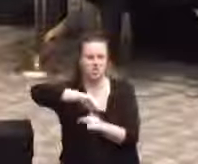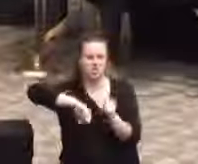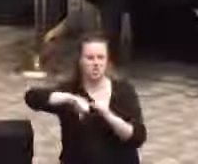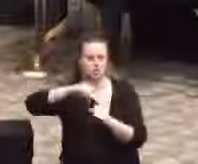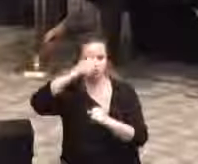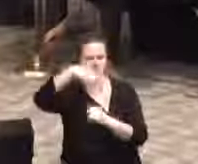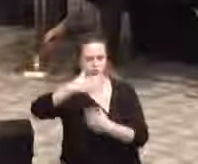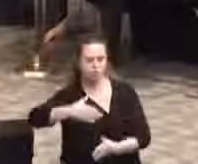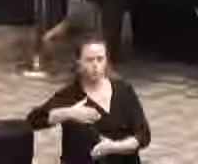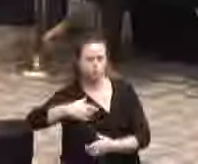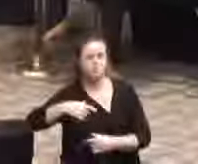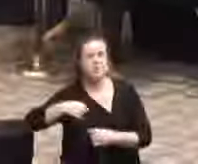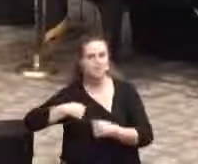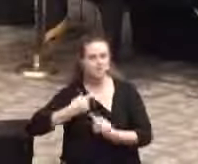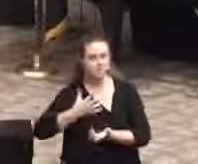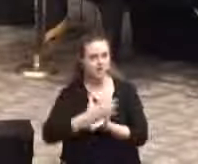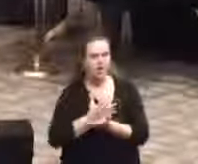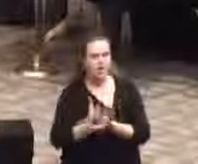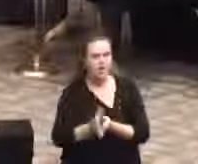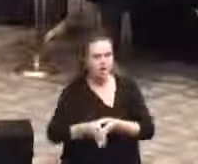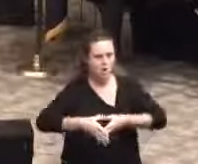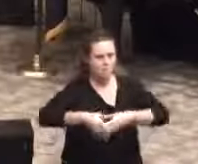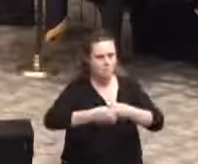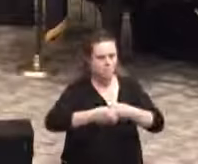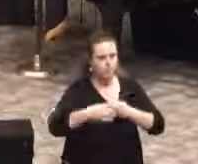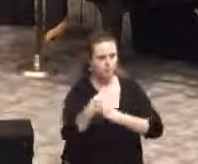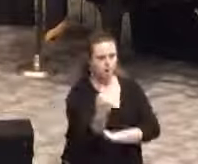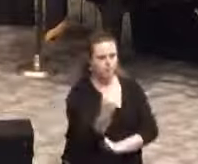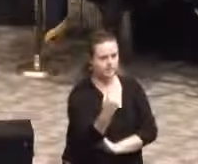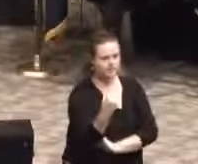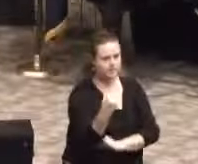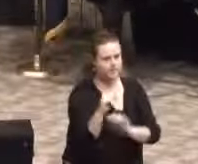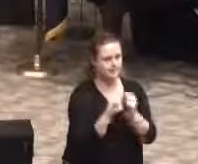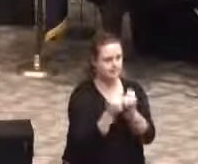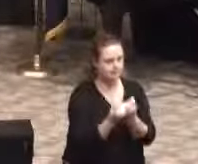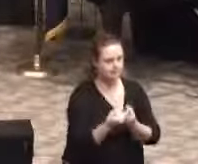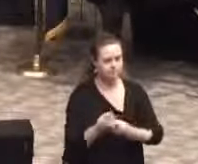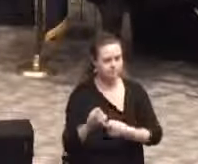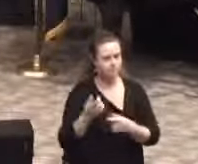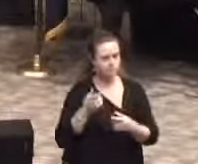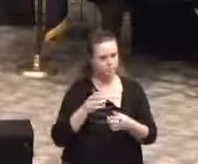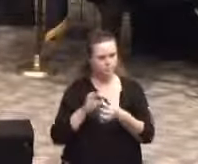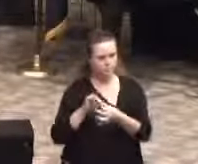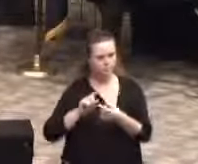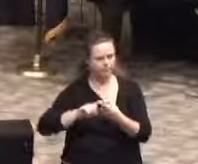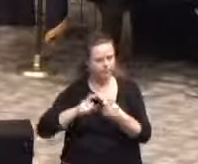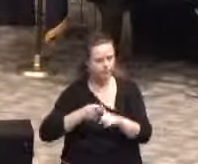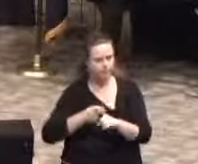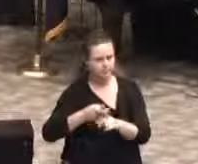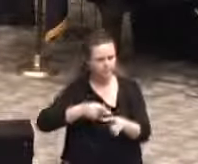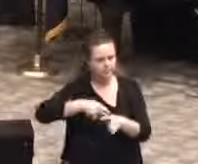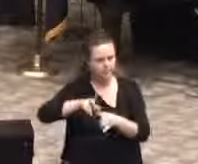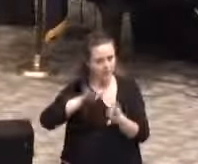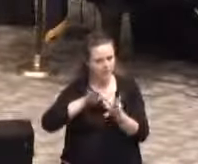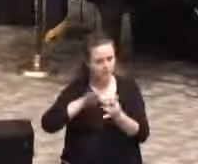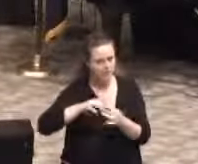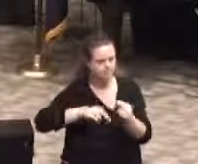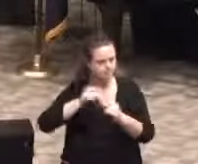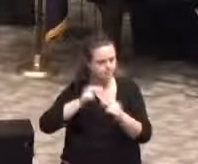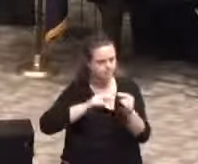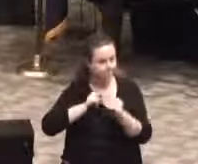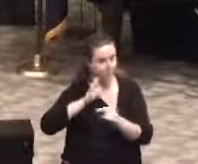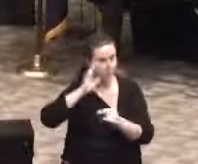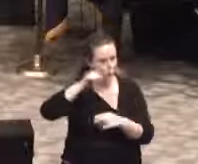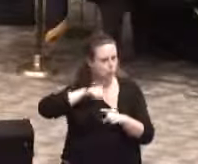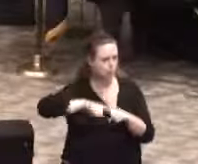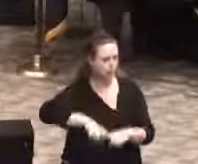the past five weeks, we came together as one. We formed friendships and built professional contacts that we will rely on in